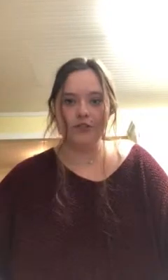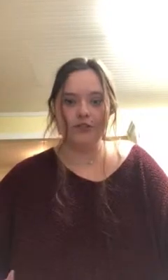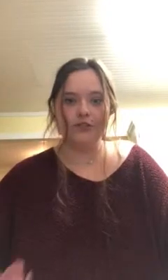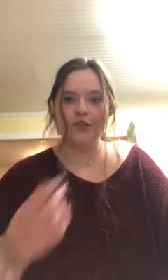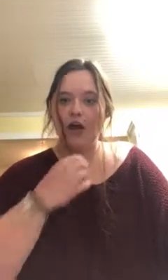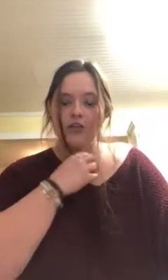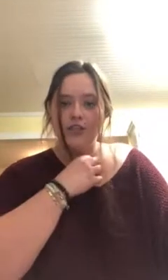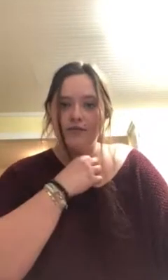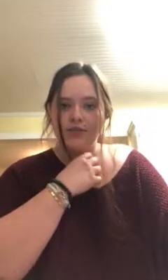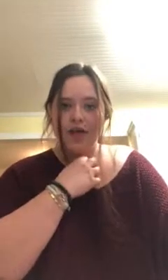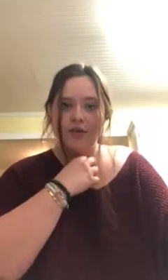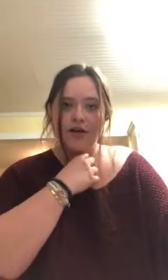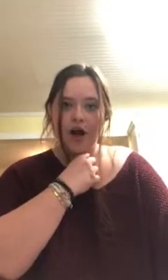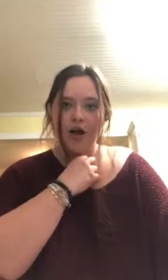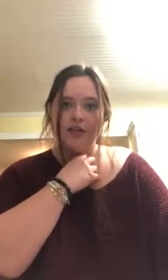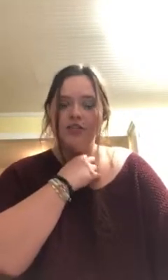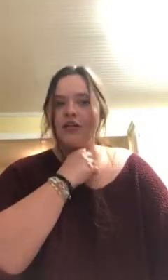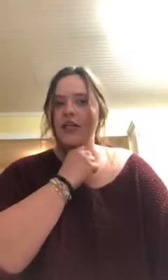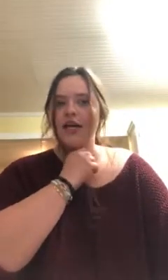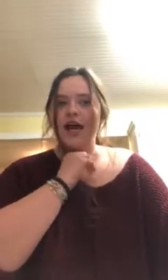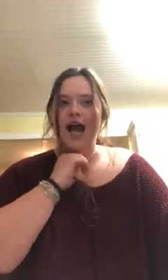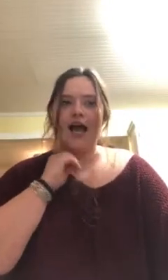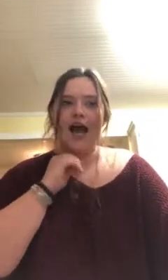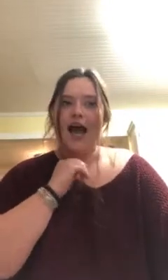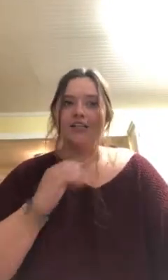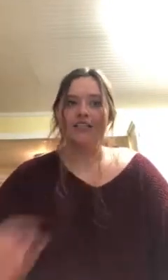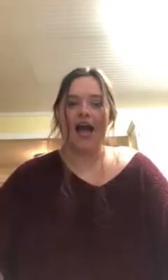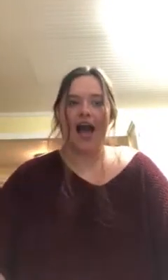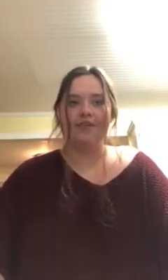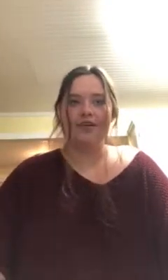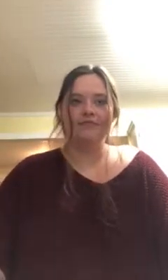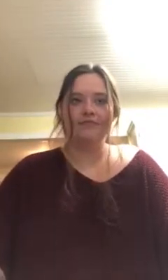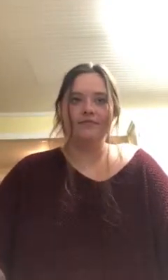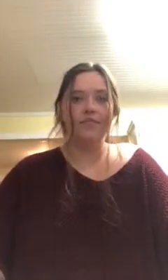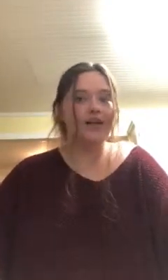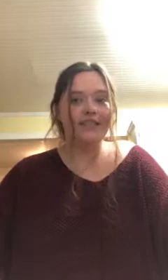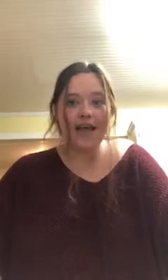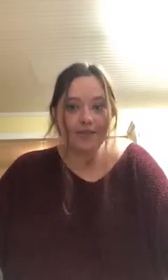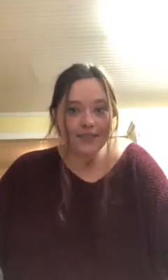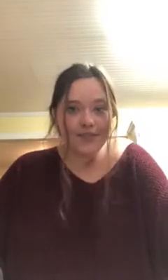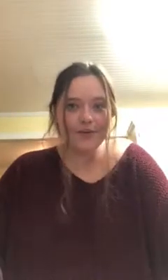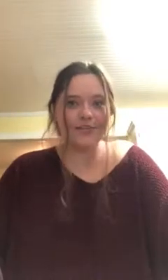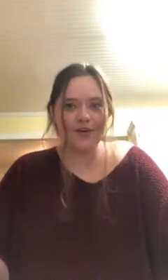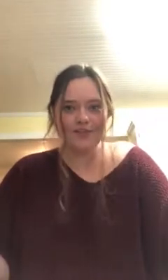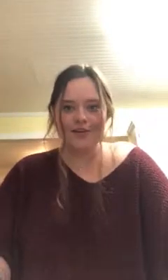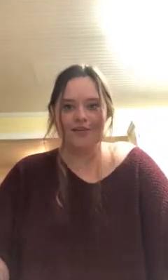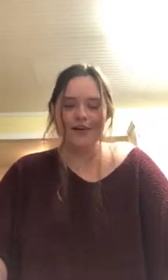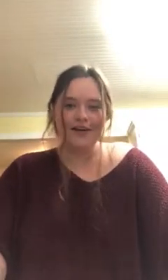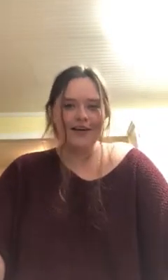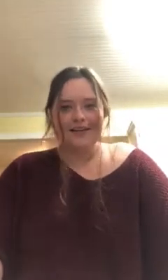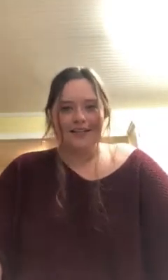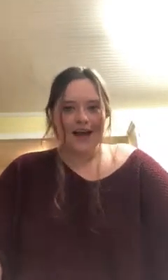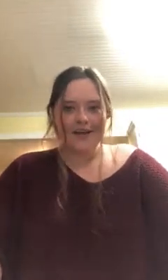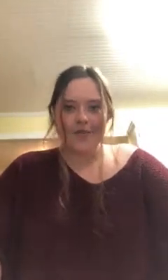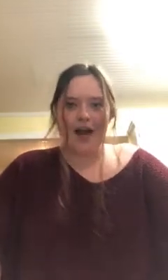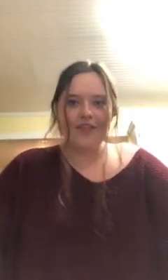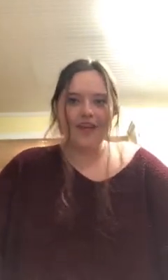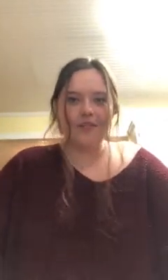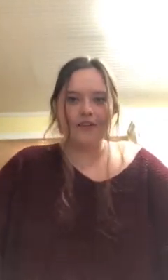two or three scholarships since I've been in college and I actually haven't been accepted which is also kind of a bad thing about